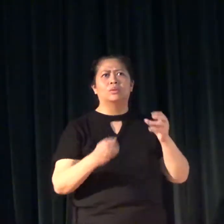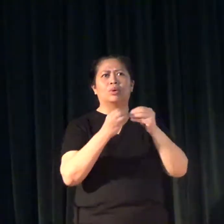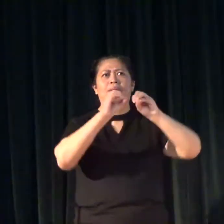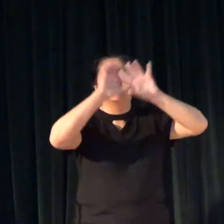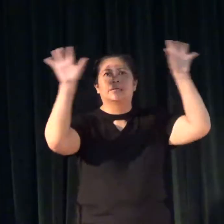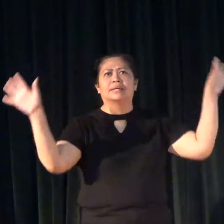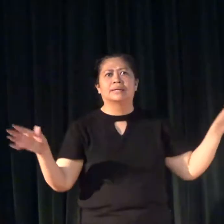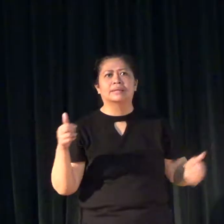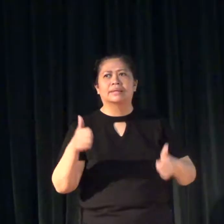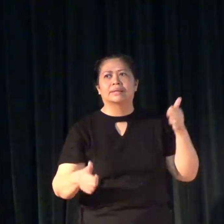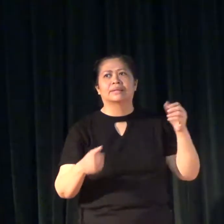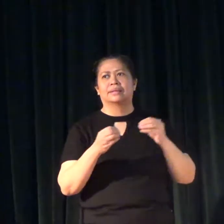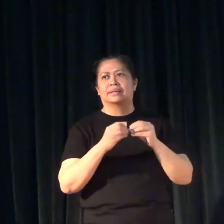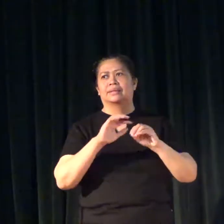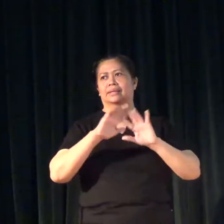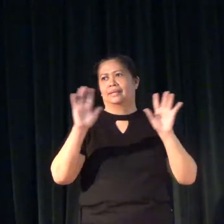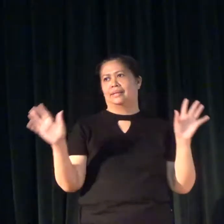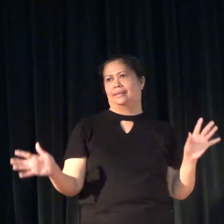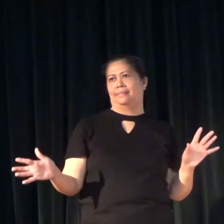Takain na tayo.